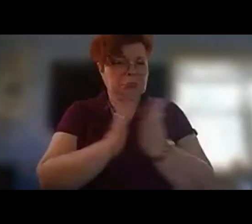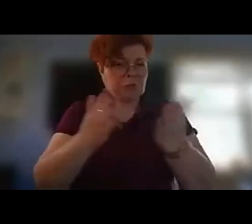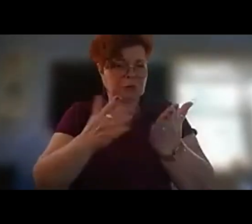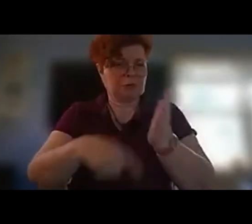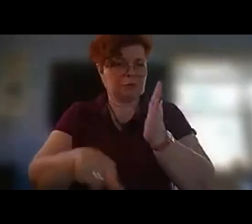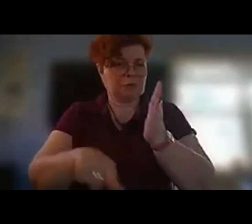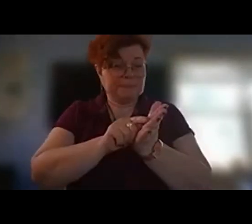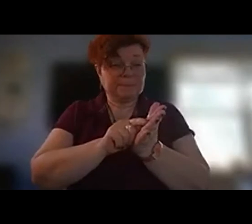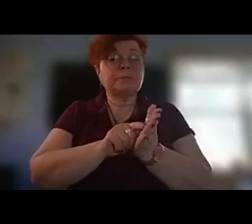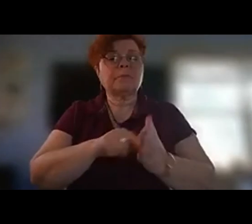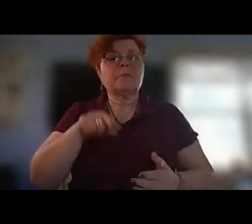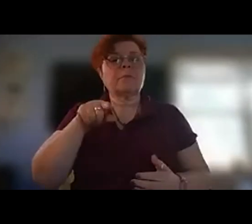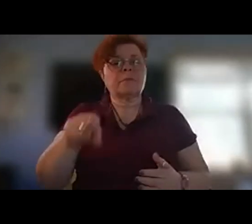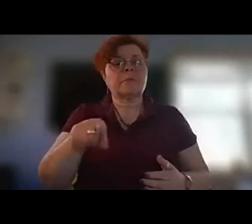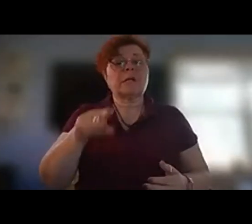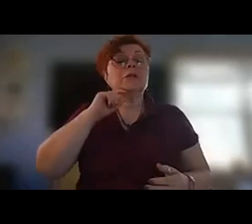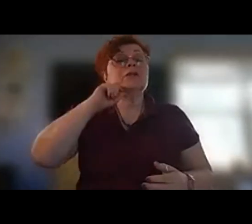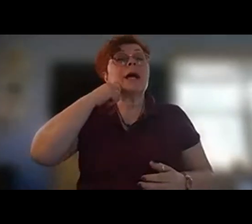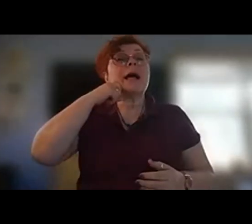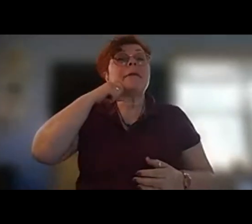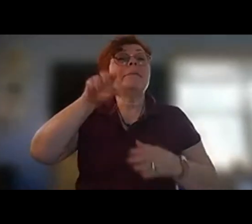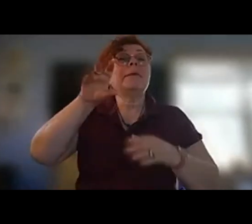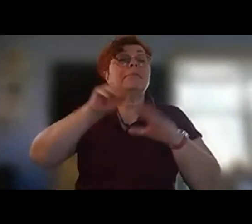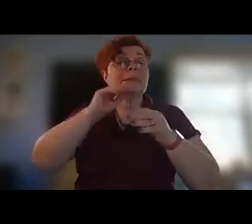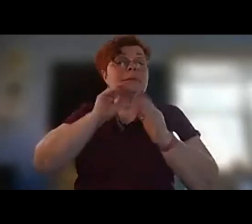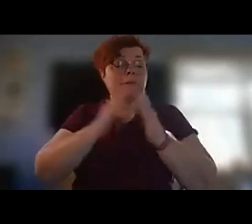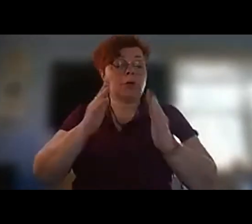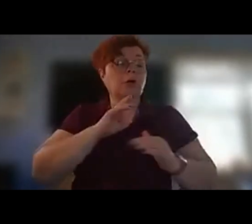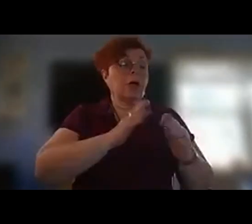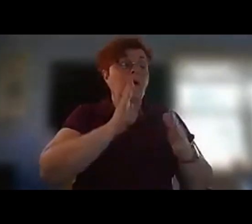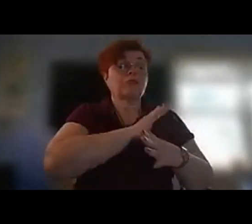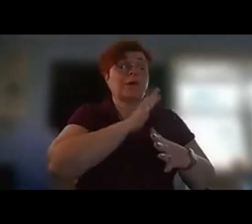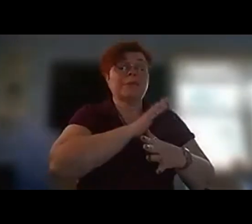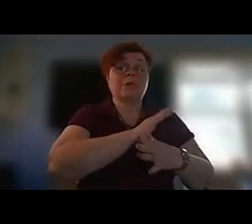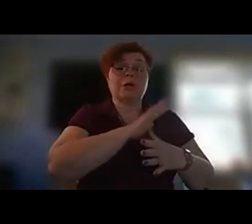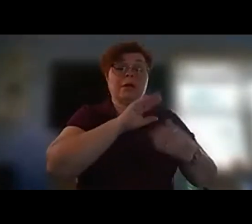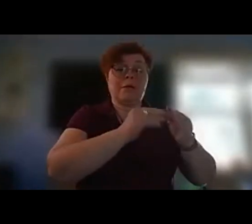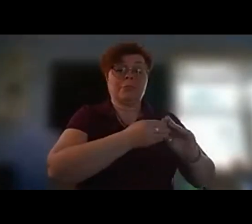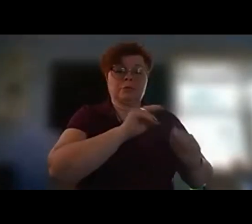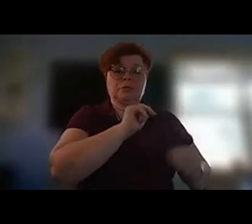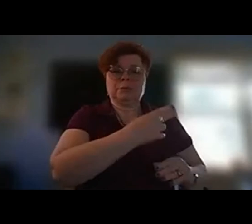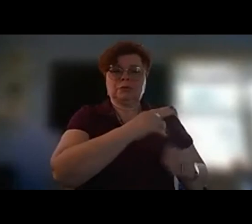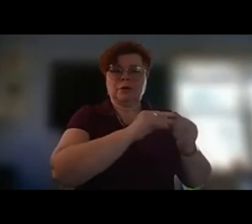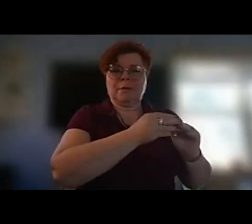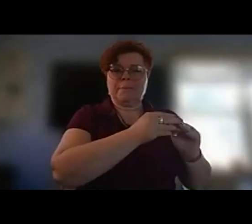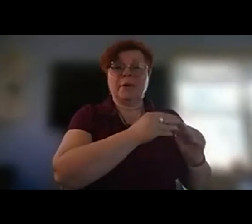granite a new hampshire alphabet book primary numbers a new hampshire numbers book and the girl who heard colors a picture